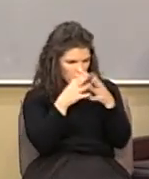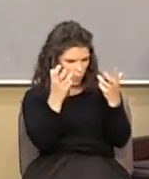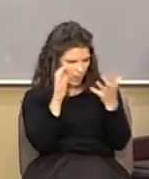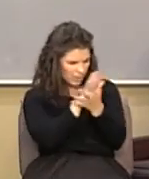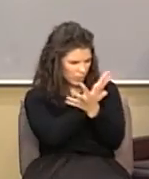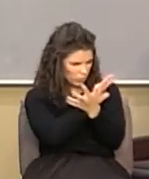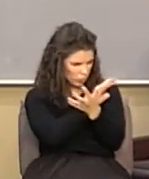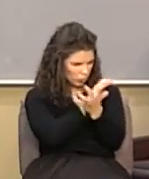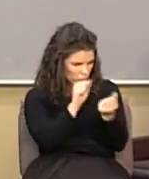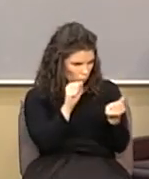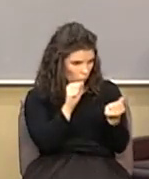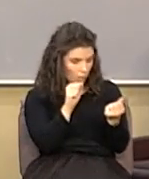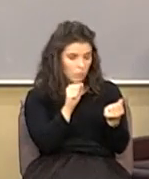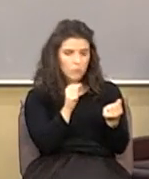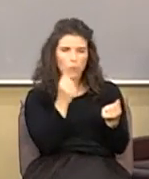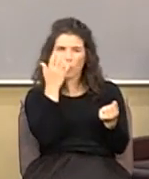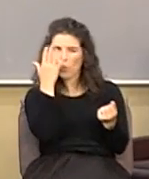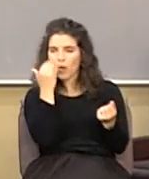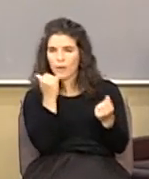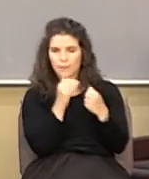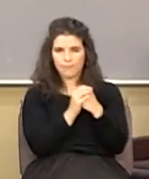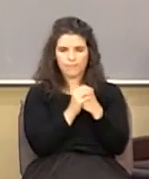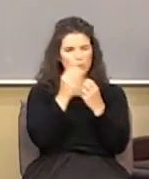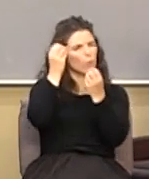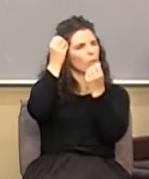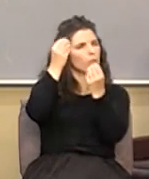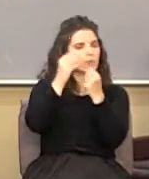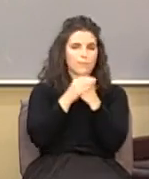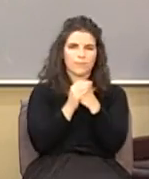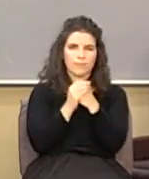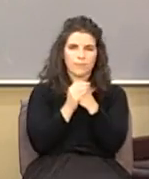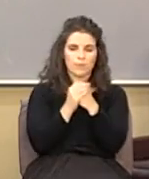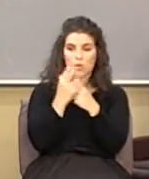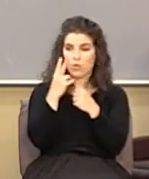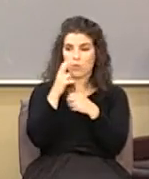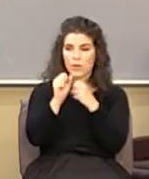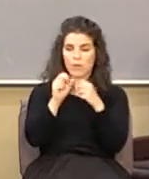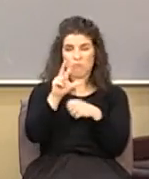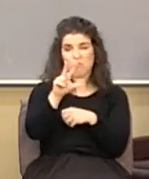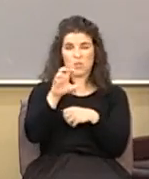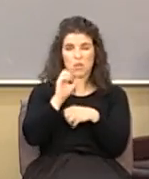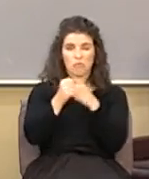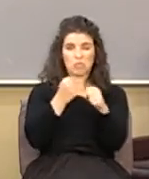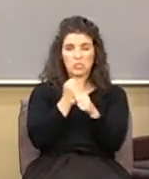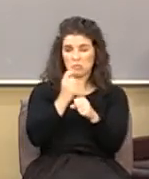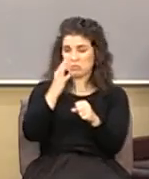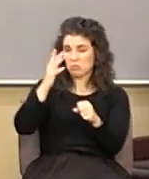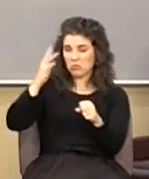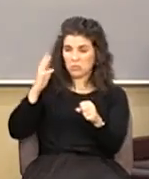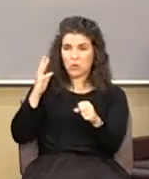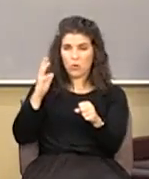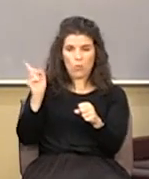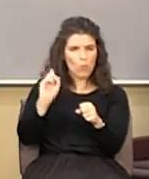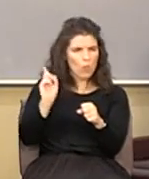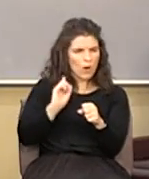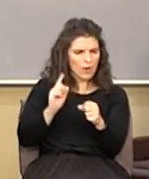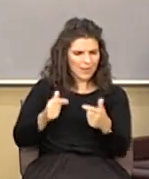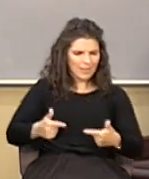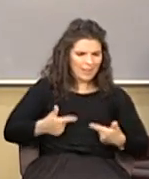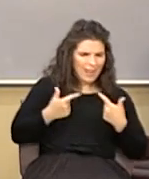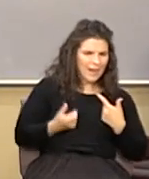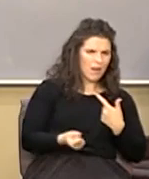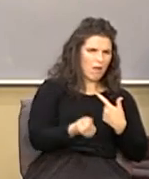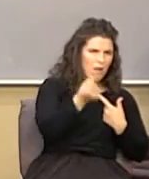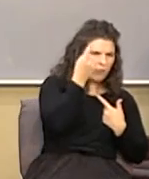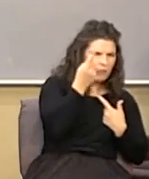moment. Where in the last 300 years has light, understanding, and truth been developed more than in